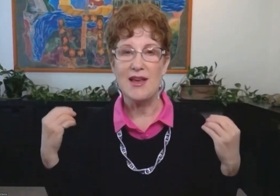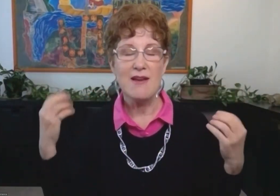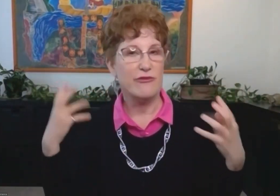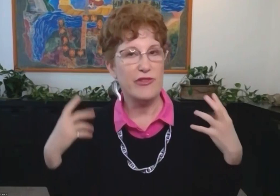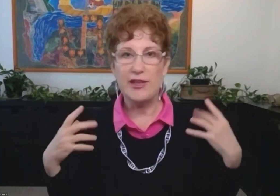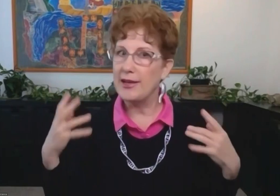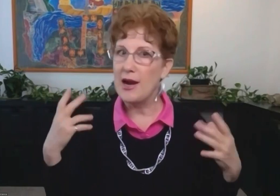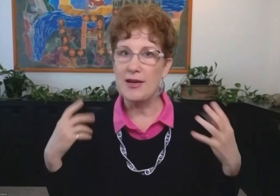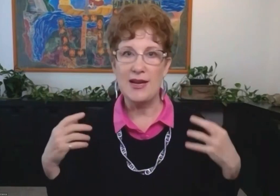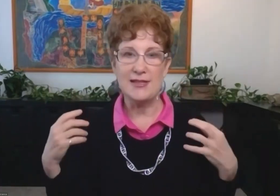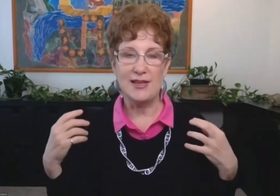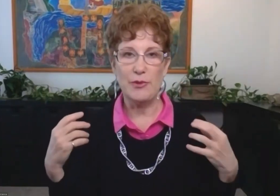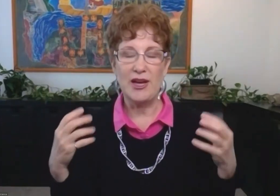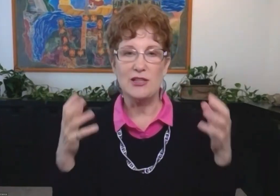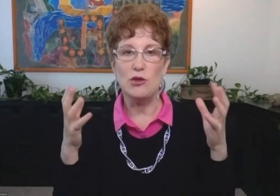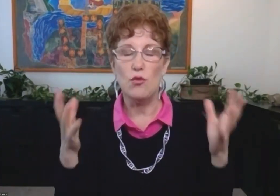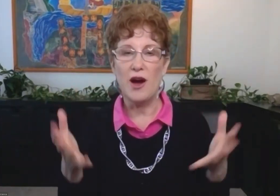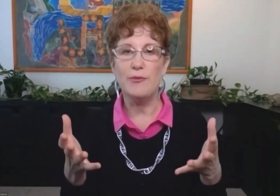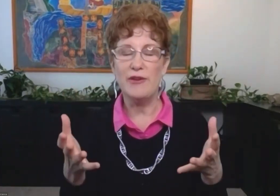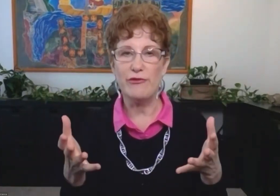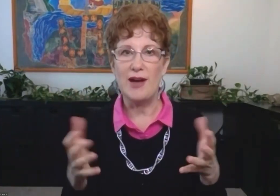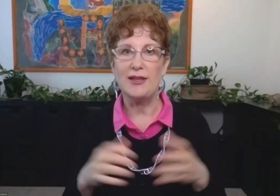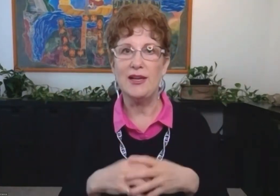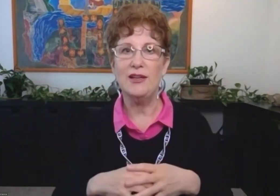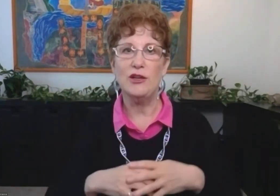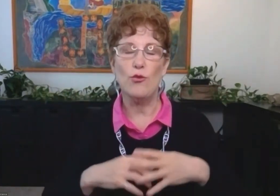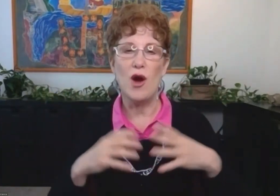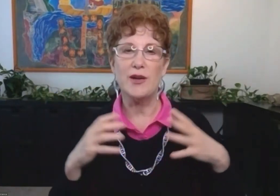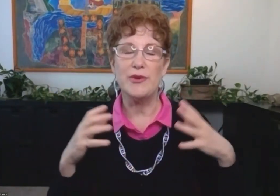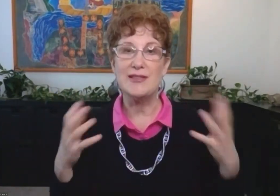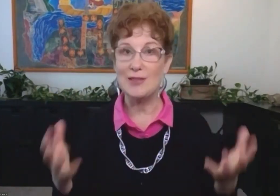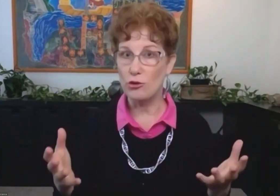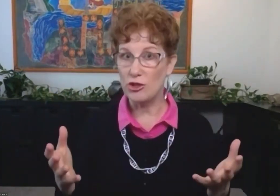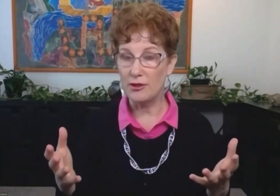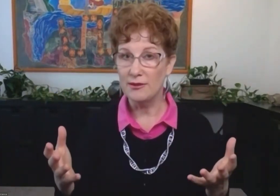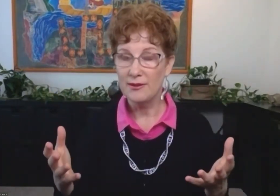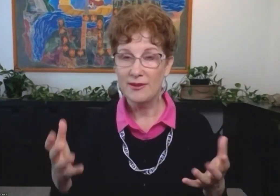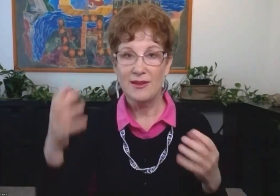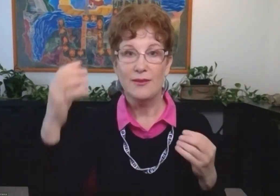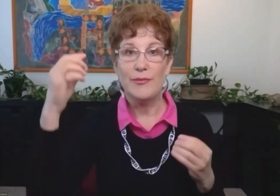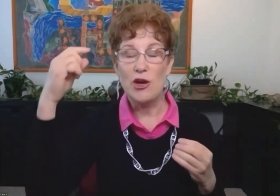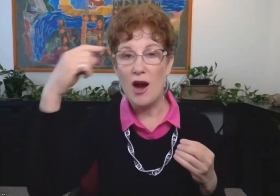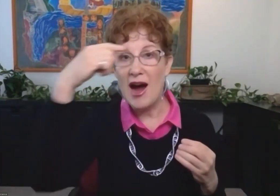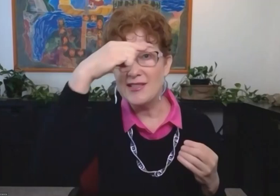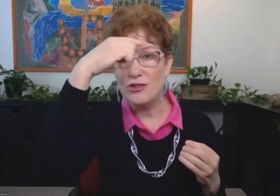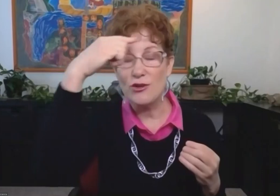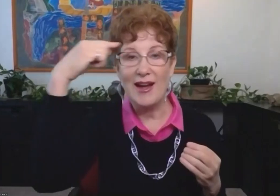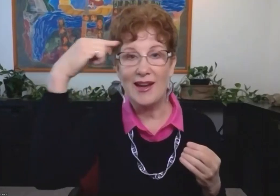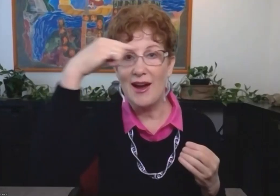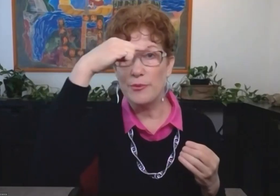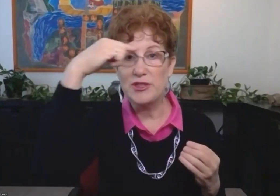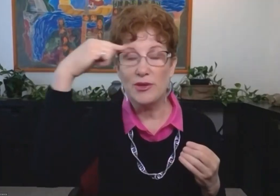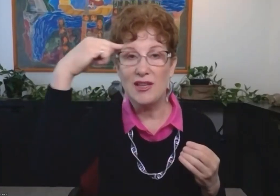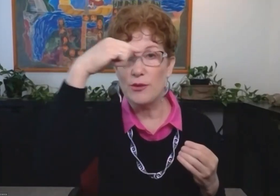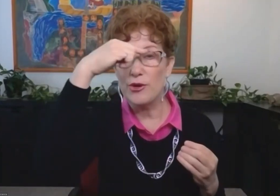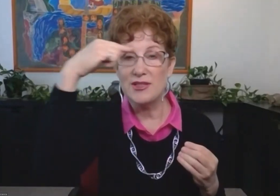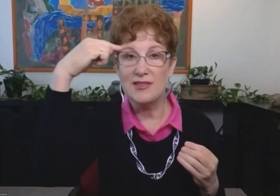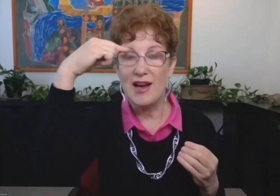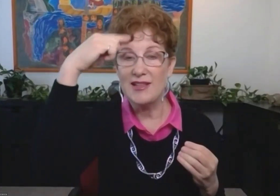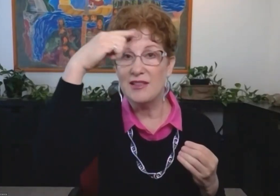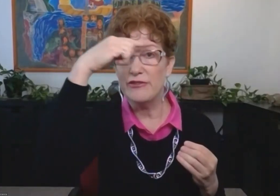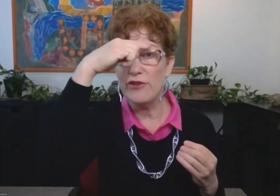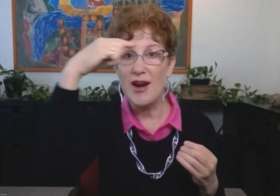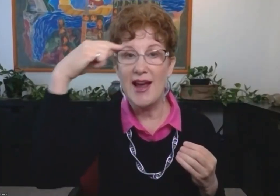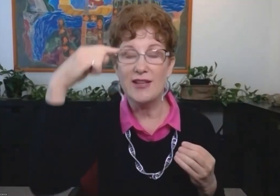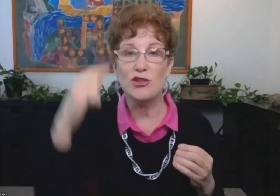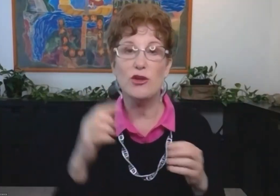mind is feeling uneasy because you want to be friendly. You want to be social, but your eyes are tracking up between the other